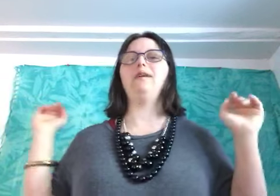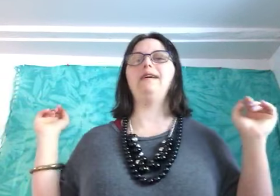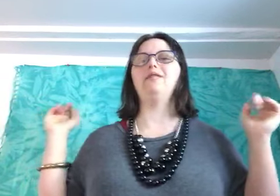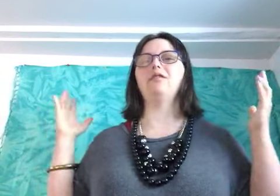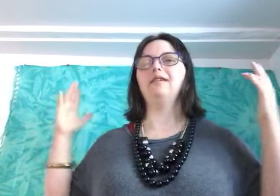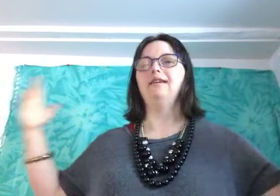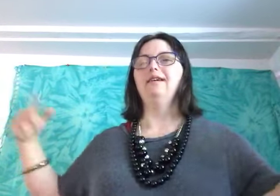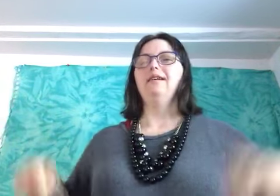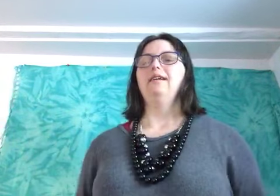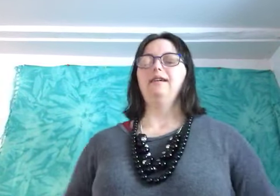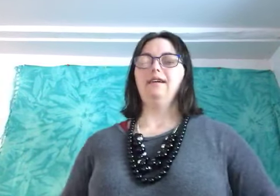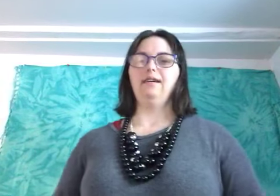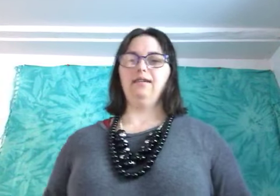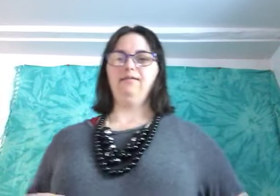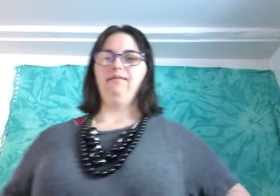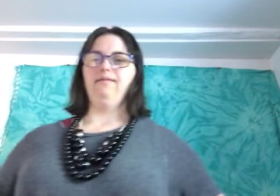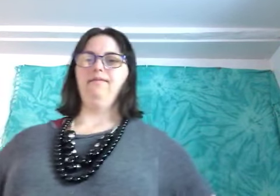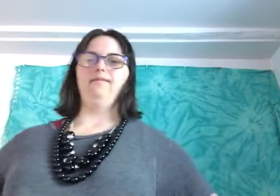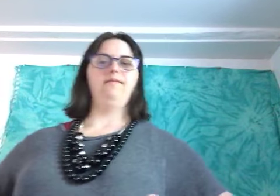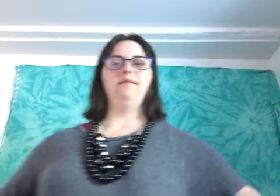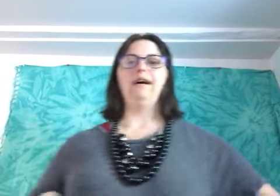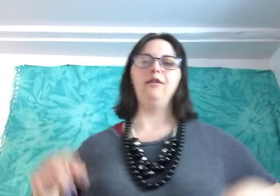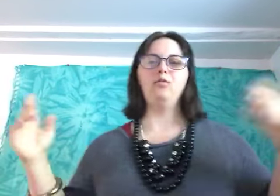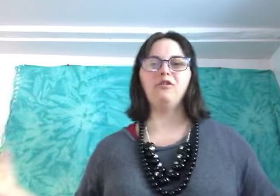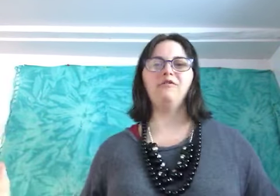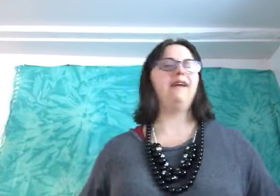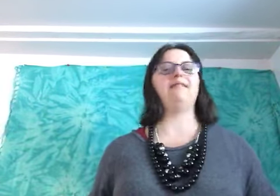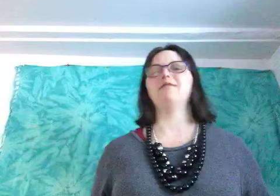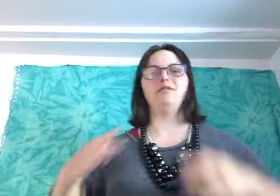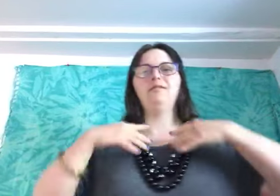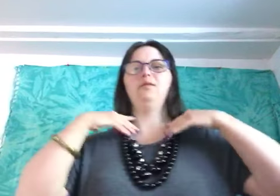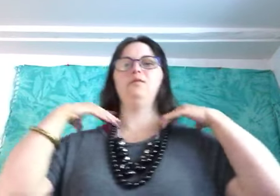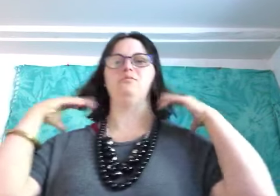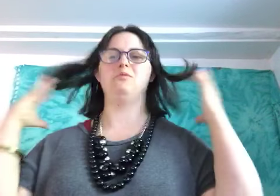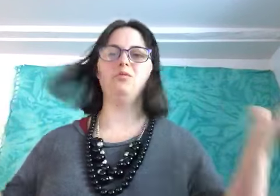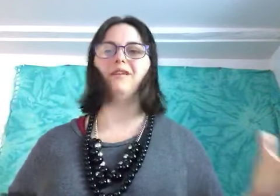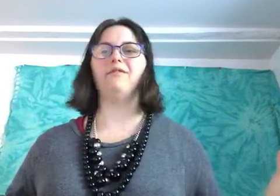a wig or how to wash your face or whatever